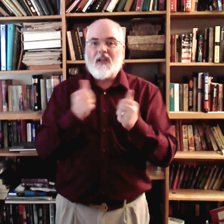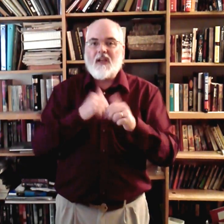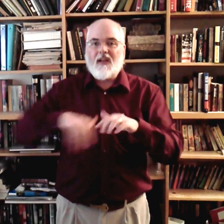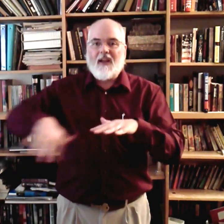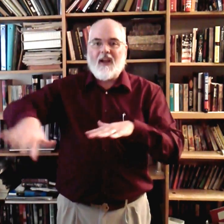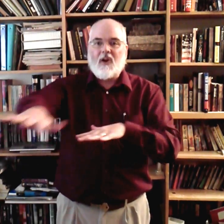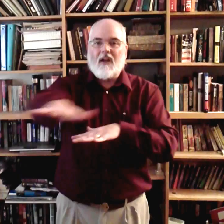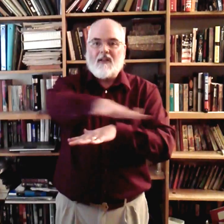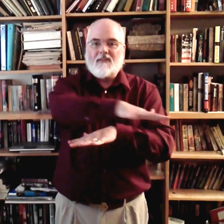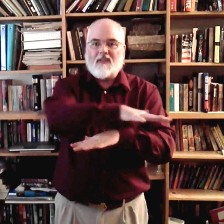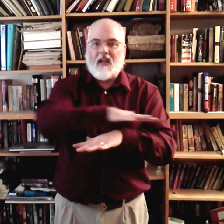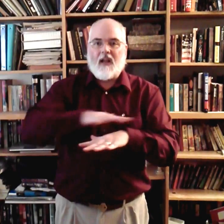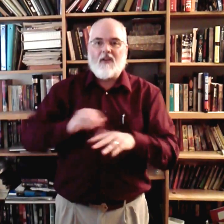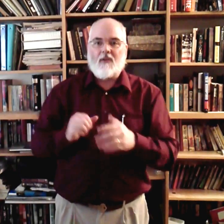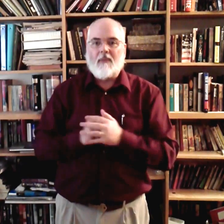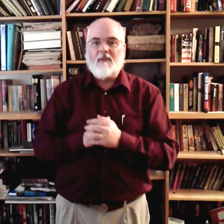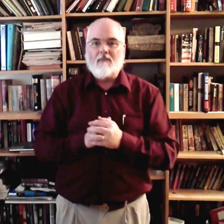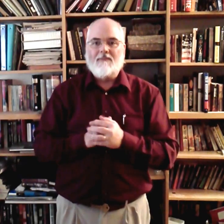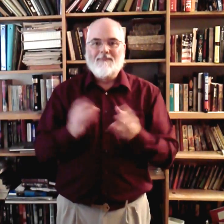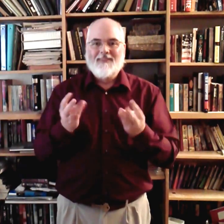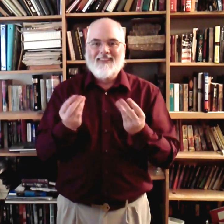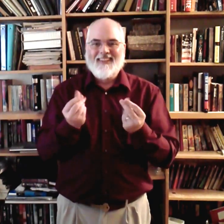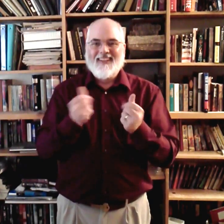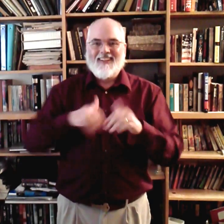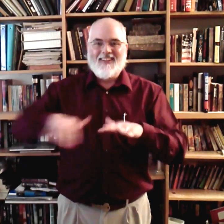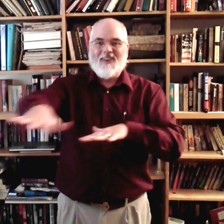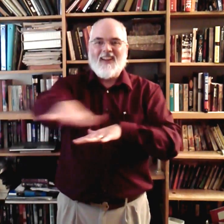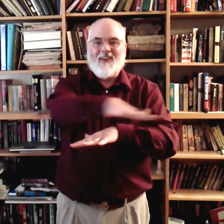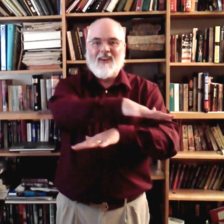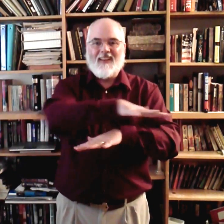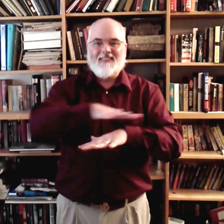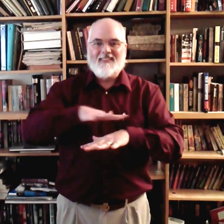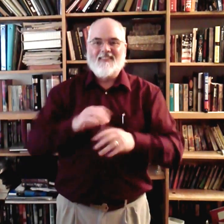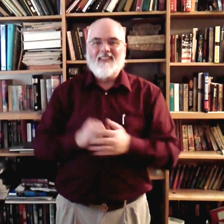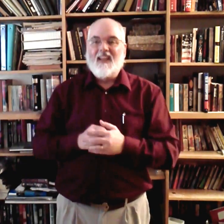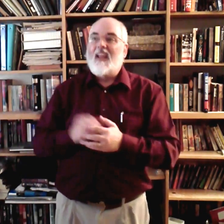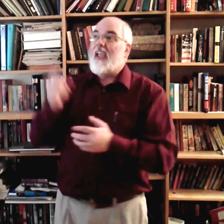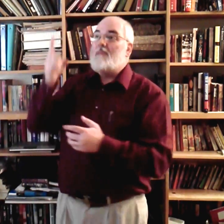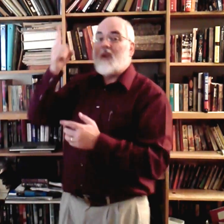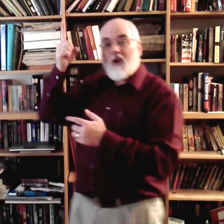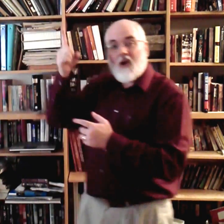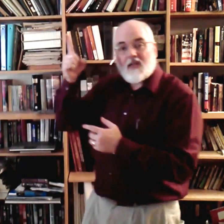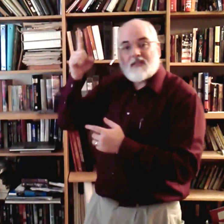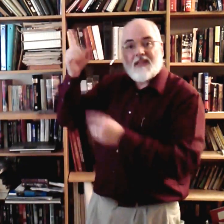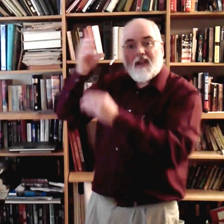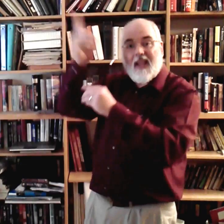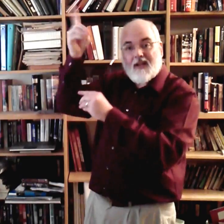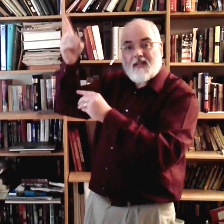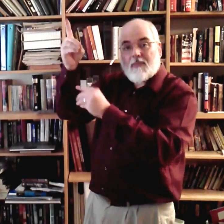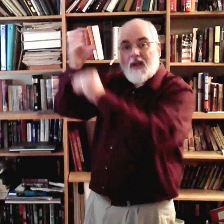area. It's kind of like your bedroom. Dirty area. And because the land is up